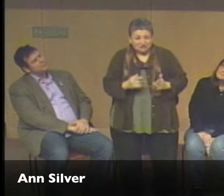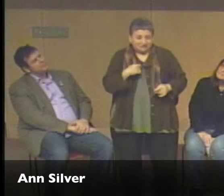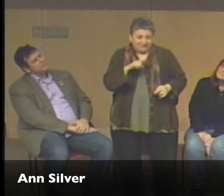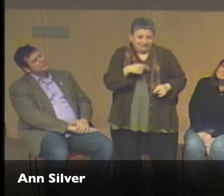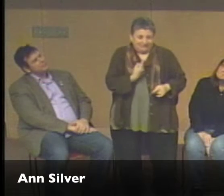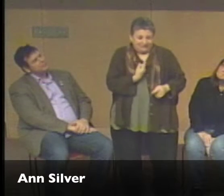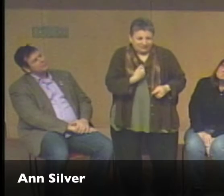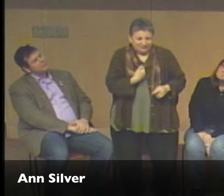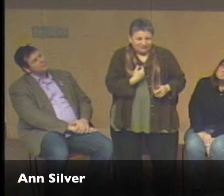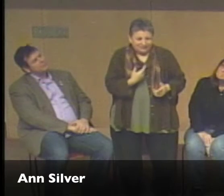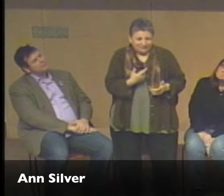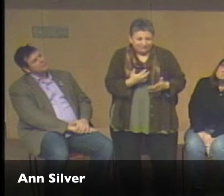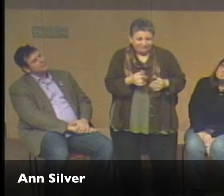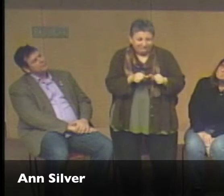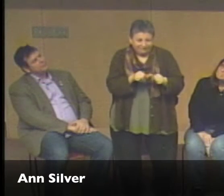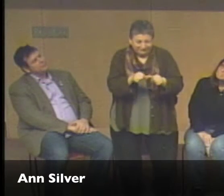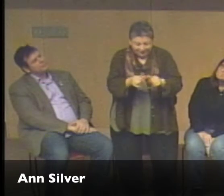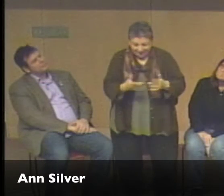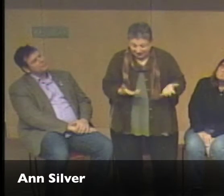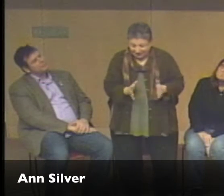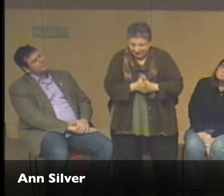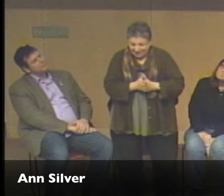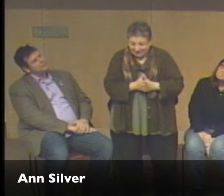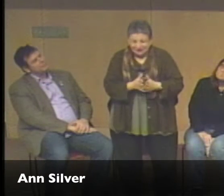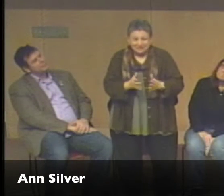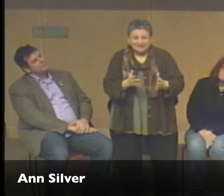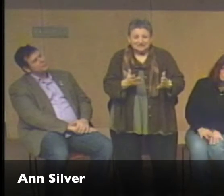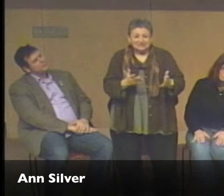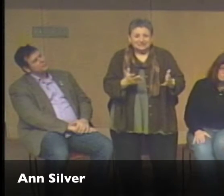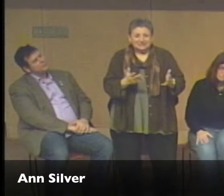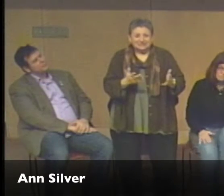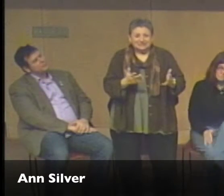basically, it was in me and ready to come out when I came out.